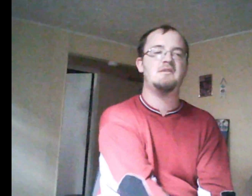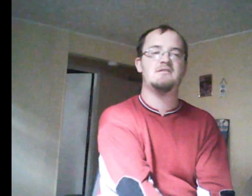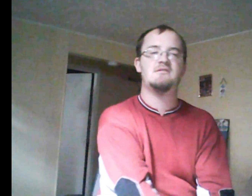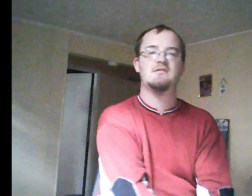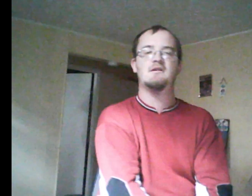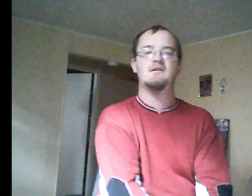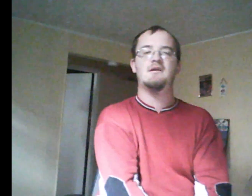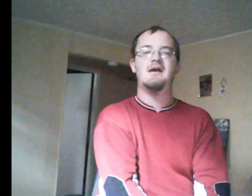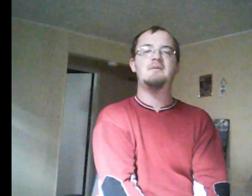intentions for it were less than pure.